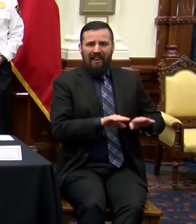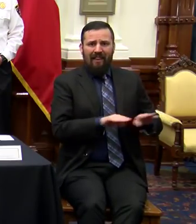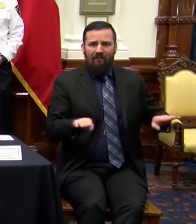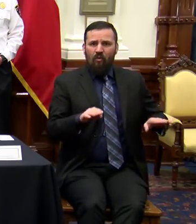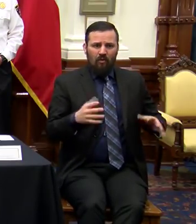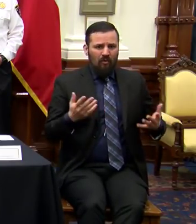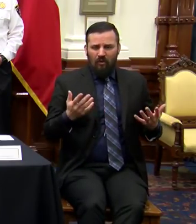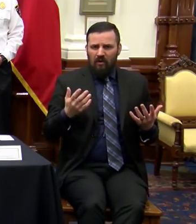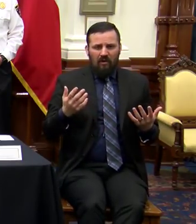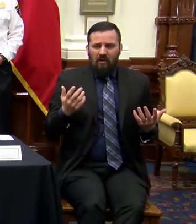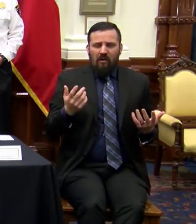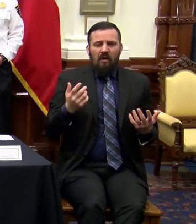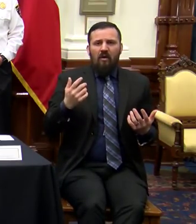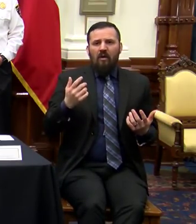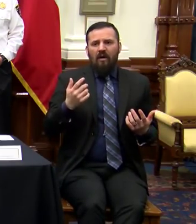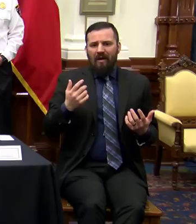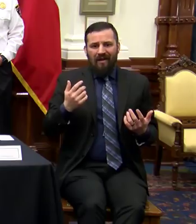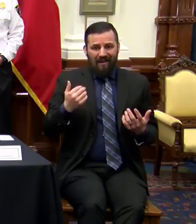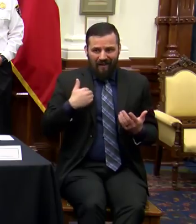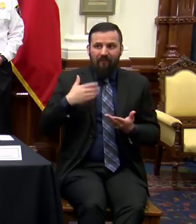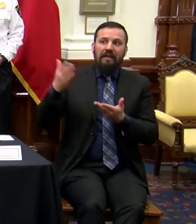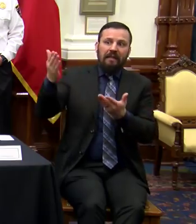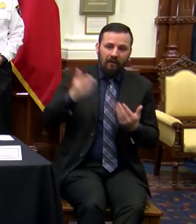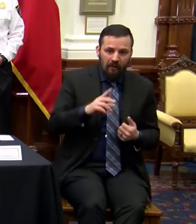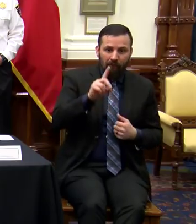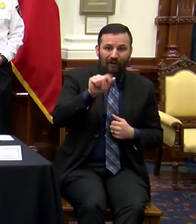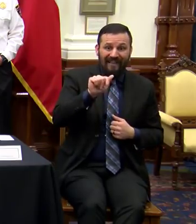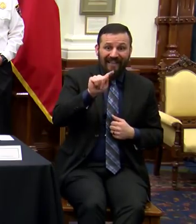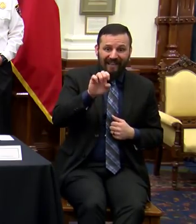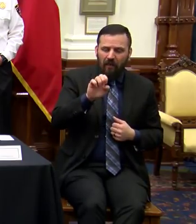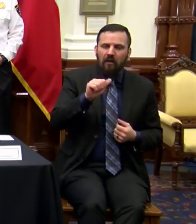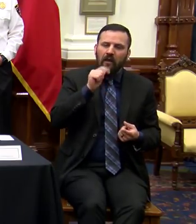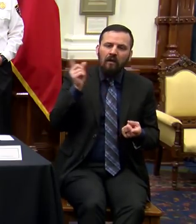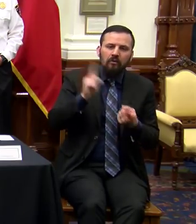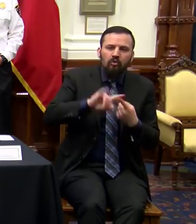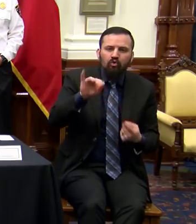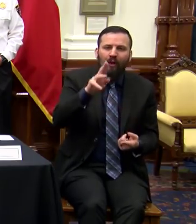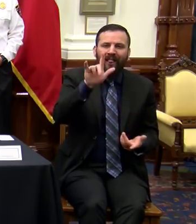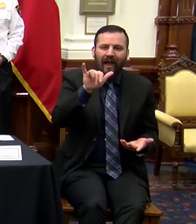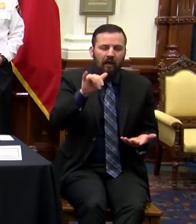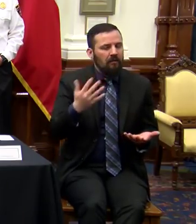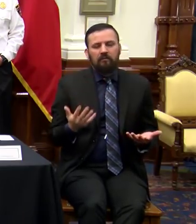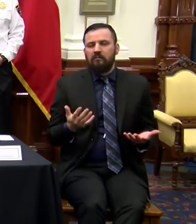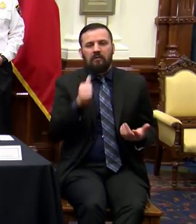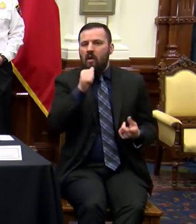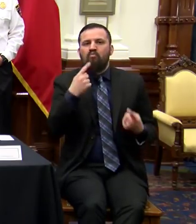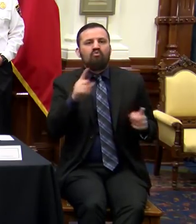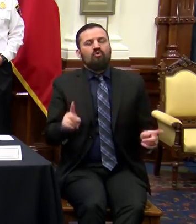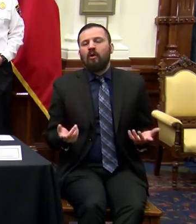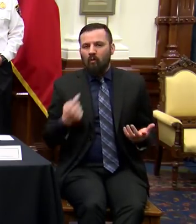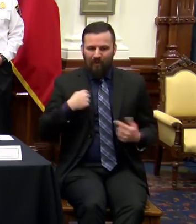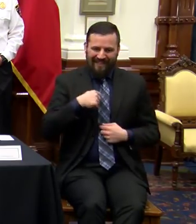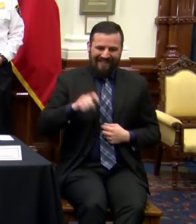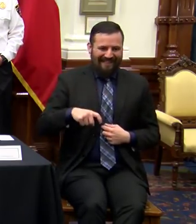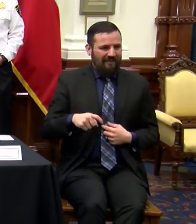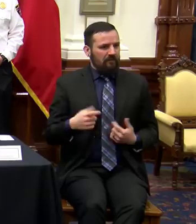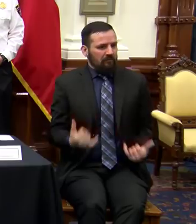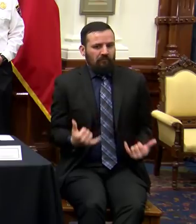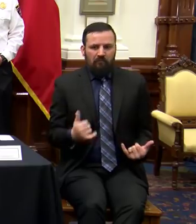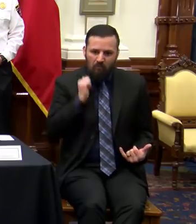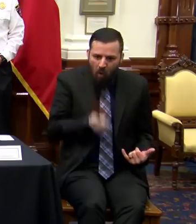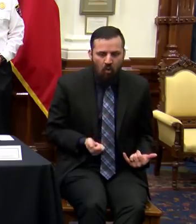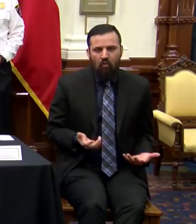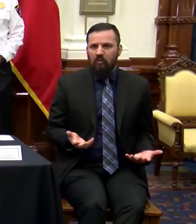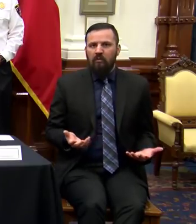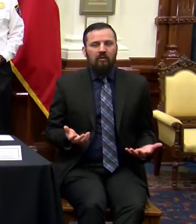and there's delivery dates in July. That's not going to work. We need delivery dates tomorrow, the next